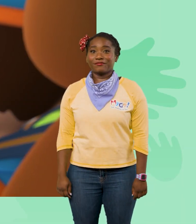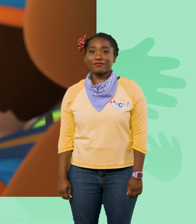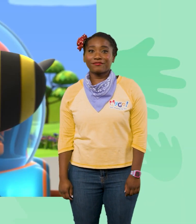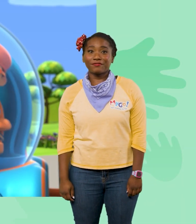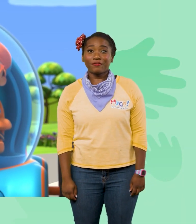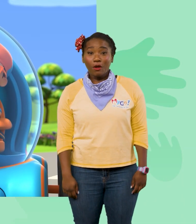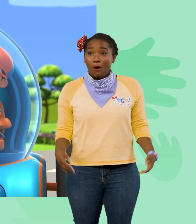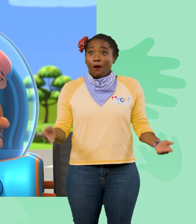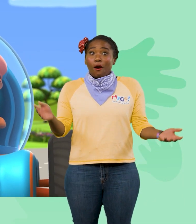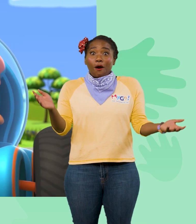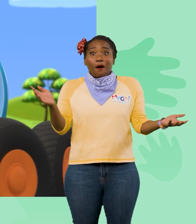Woohoo!